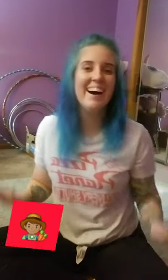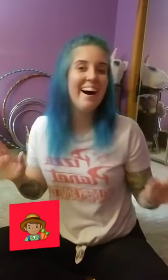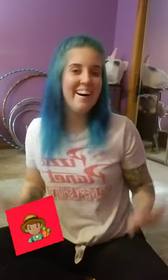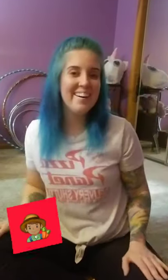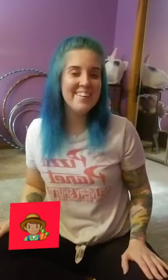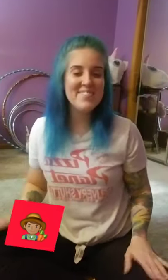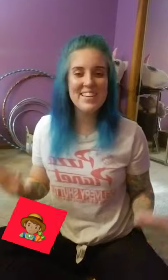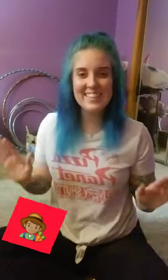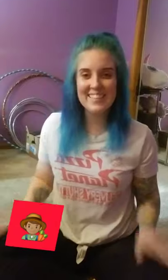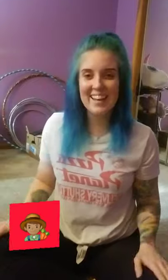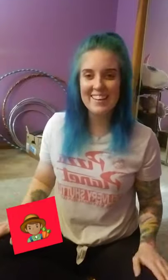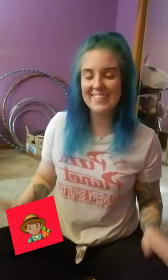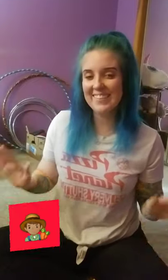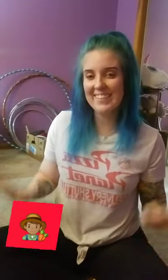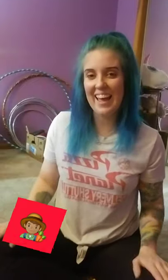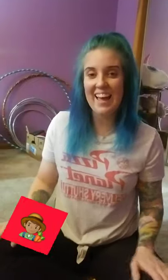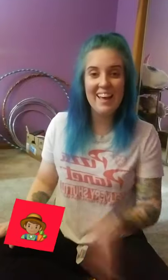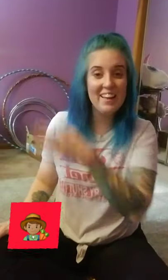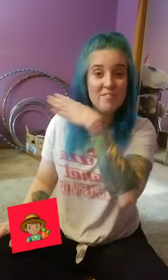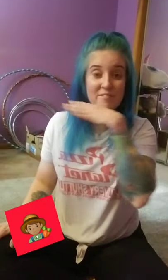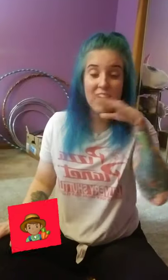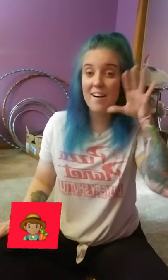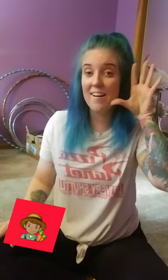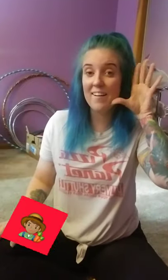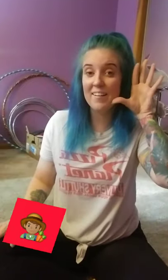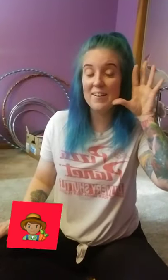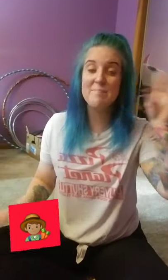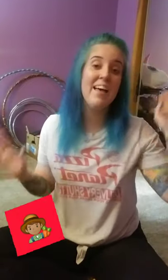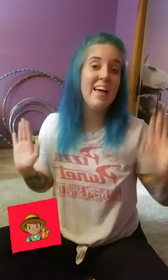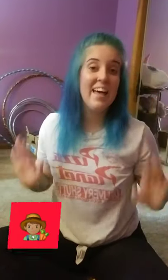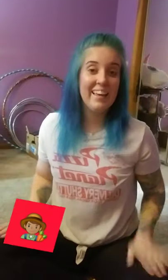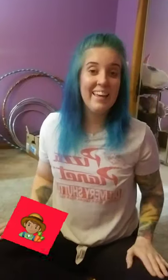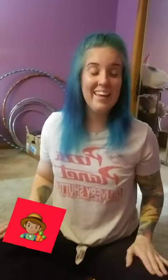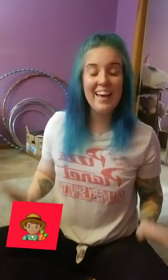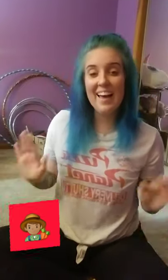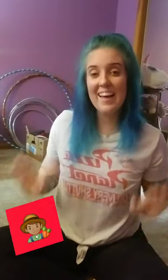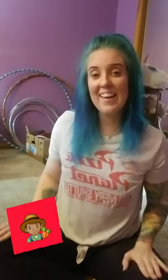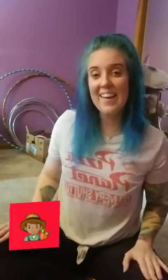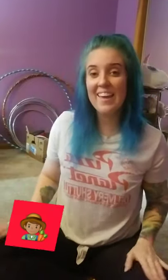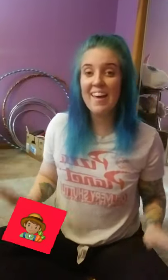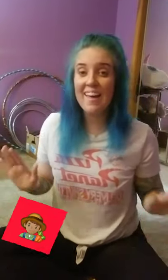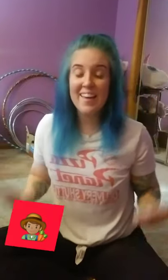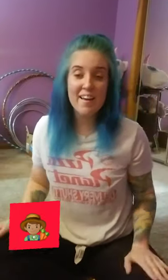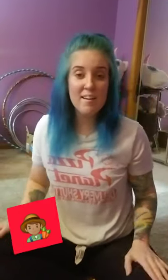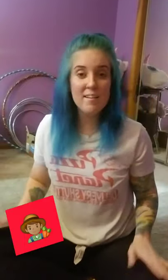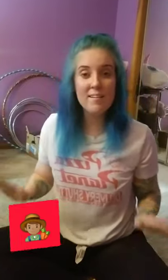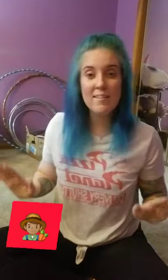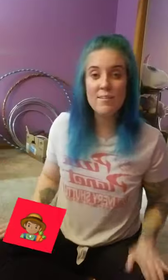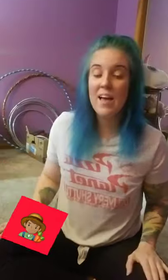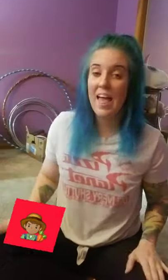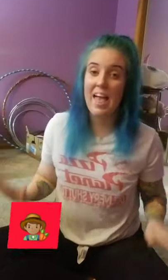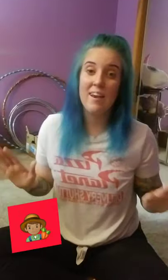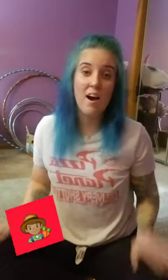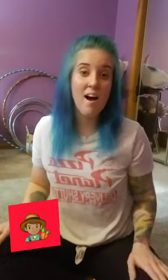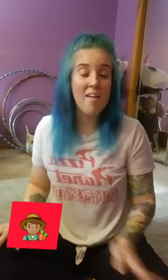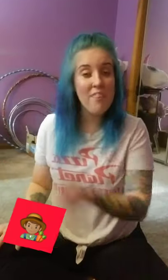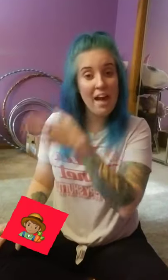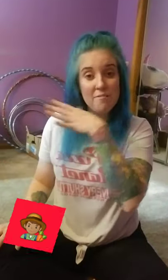Old MacDonald had a farm. E-I-E-I-O. And on that